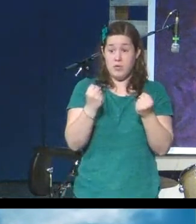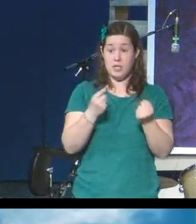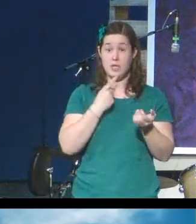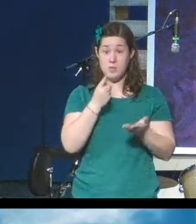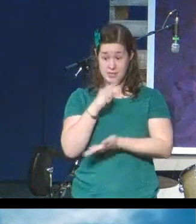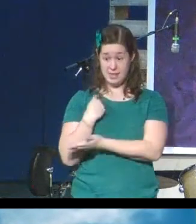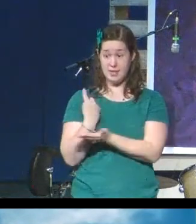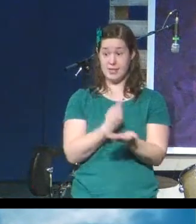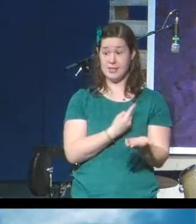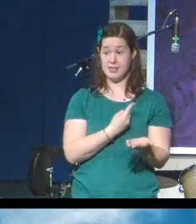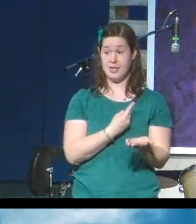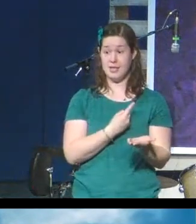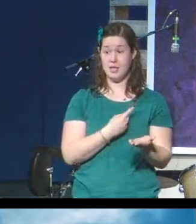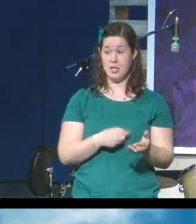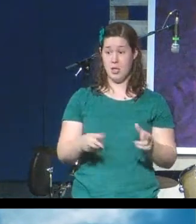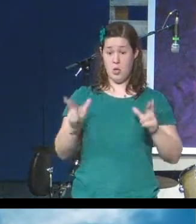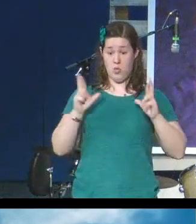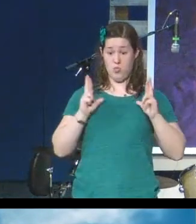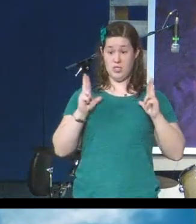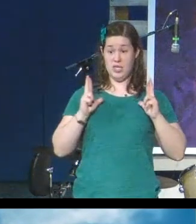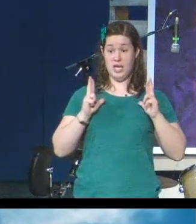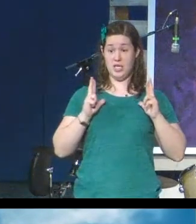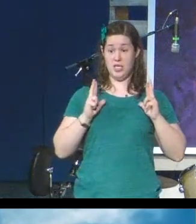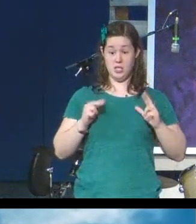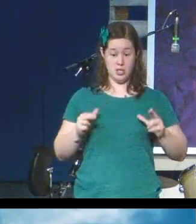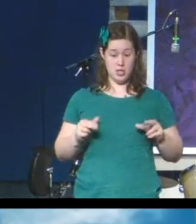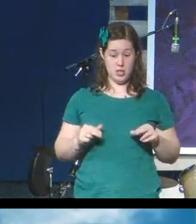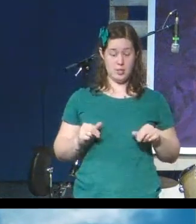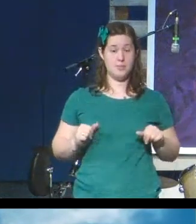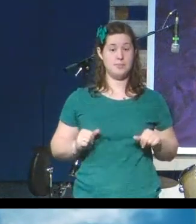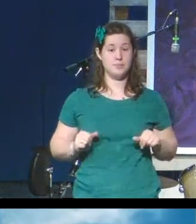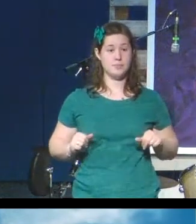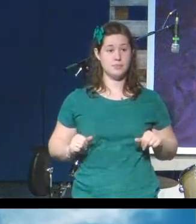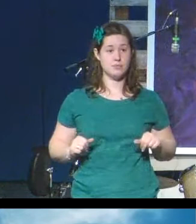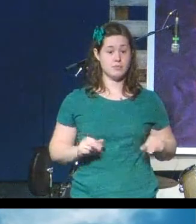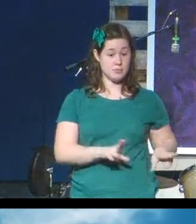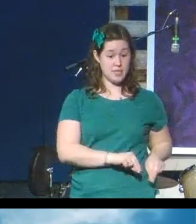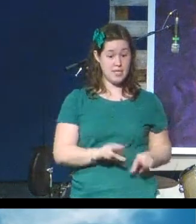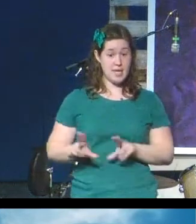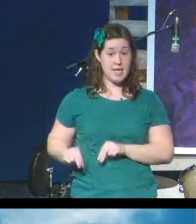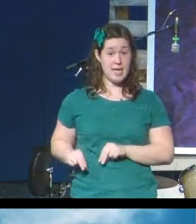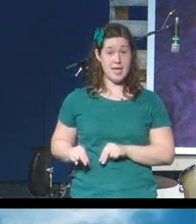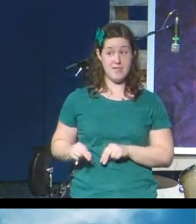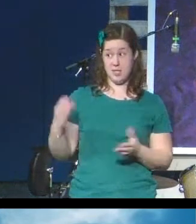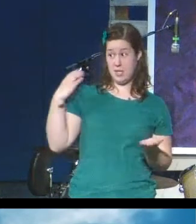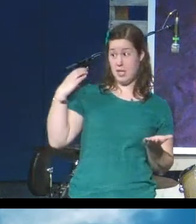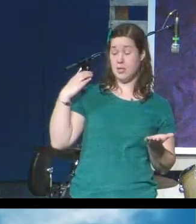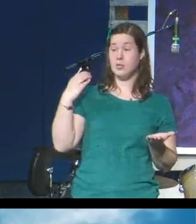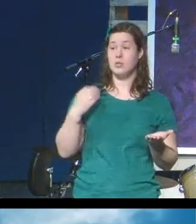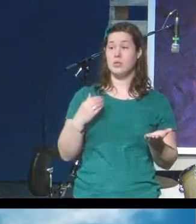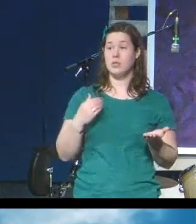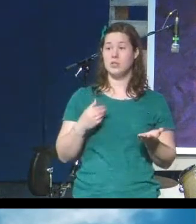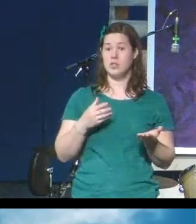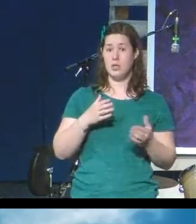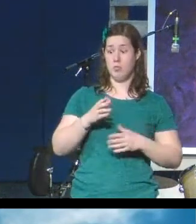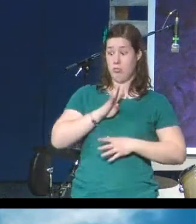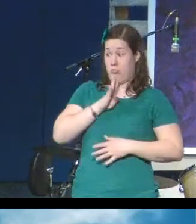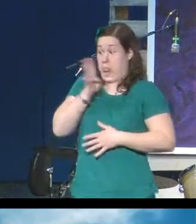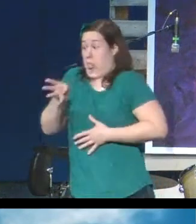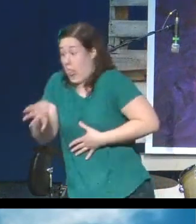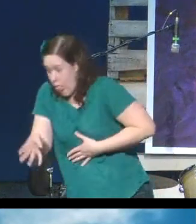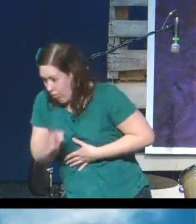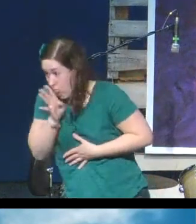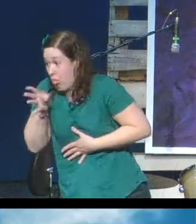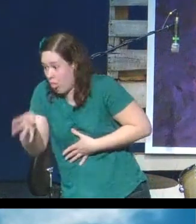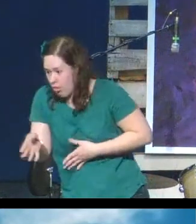who had stern stomachs their entire career were puking off of the side of the boat in the midst of what was happening. And I understood by the